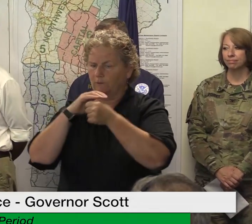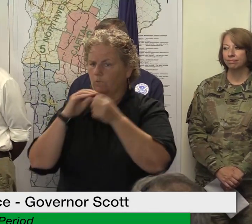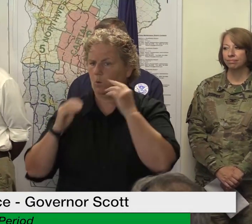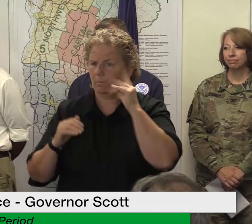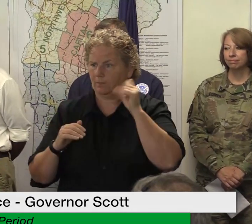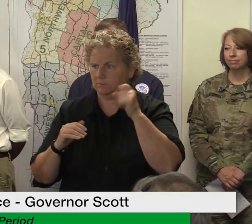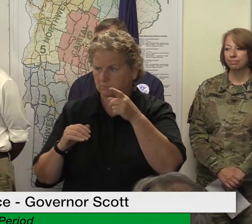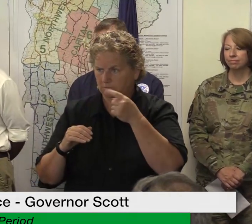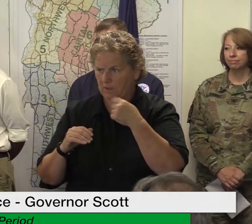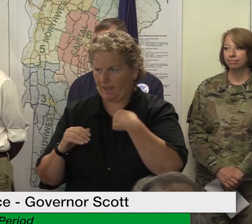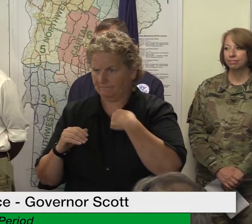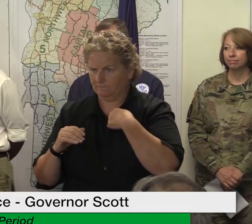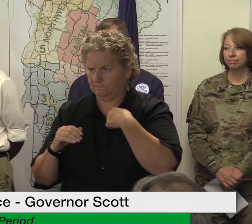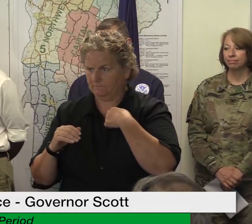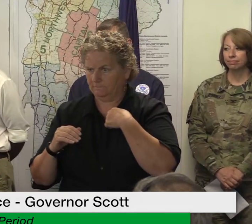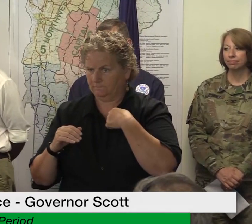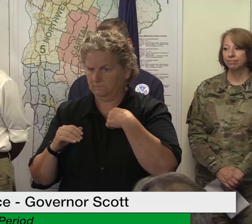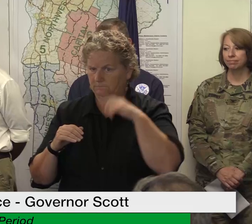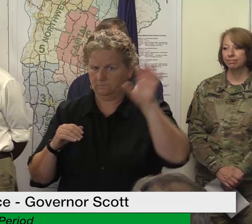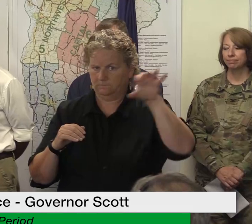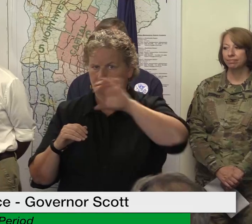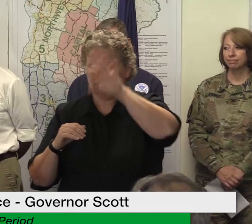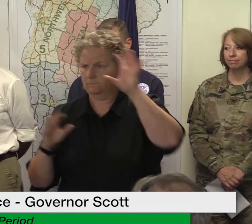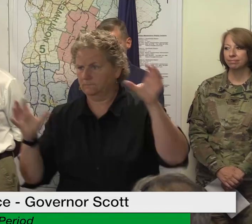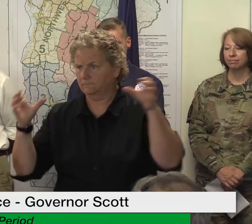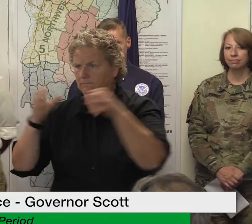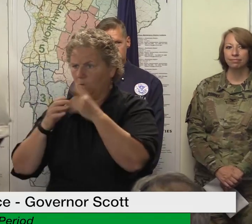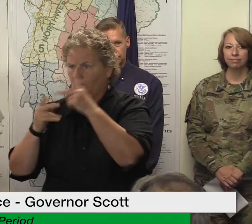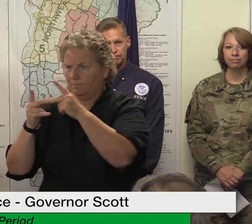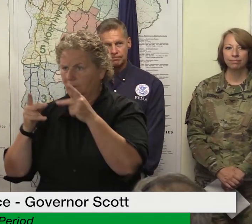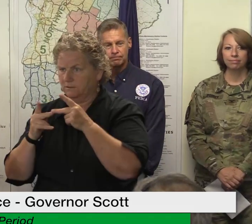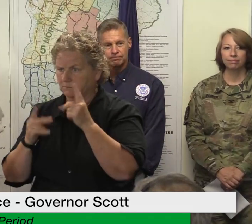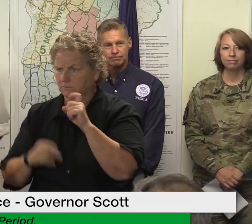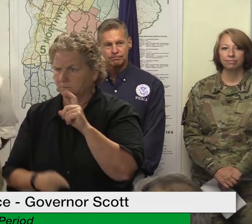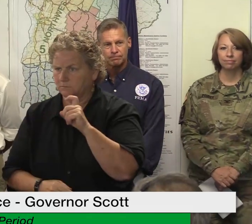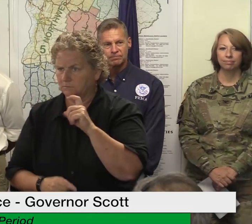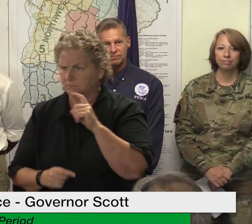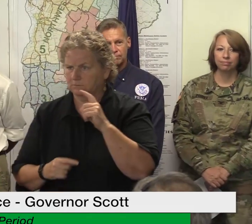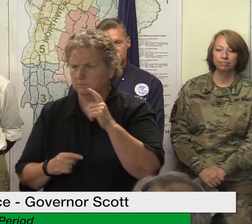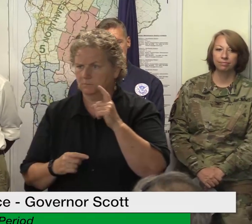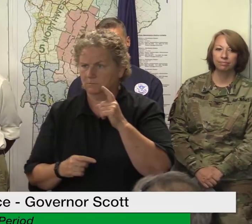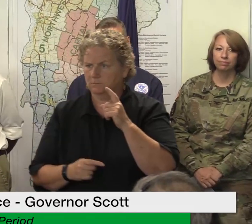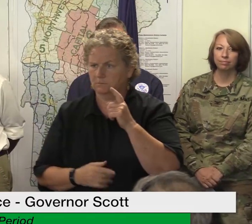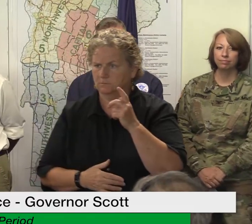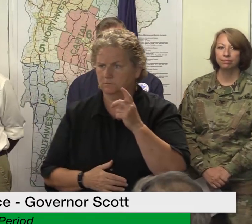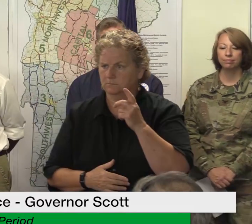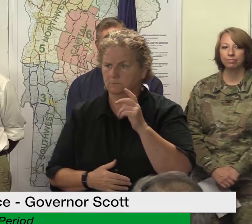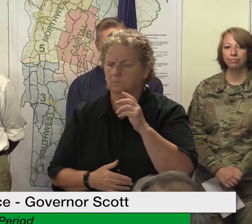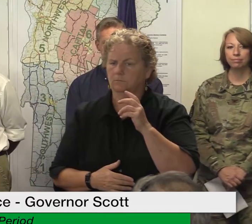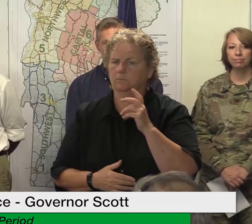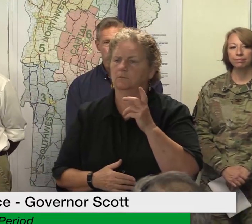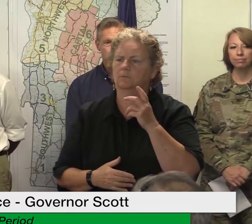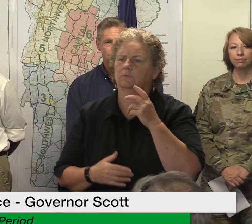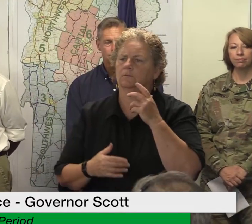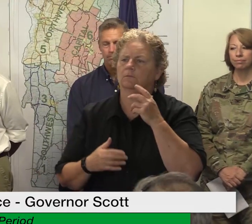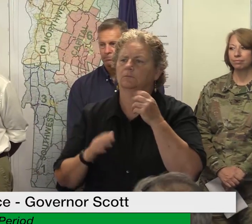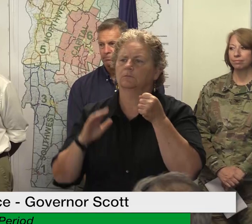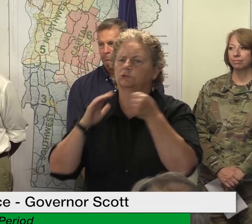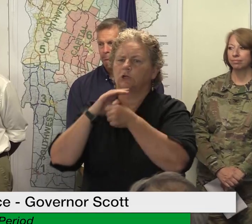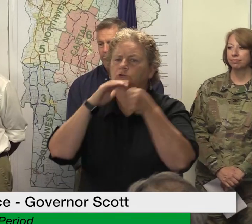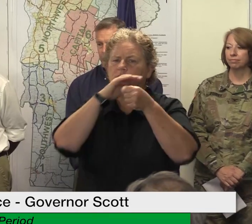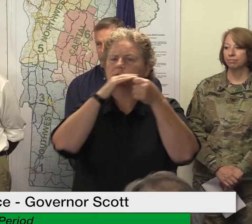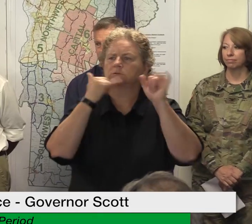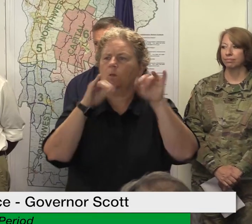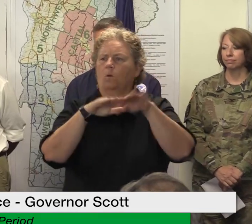so we're not closing shelters and i'll let secretary samuelson uh take the lead on this response some of them have